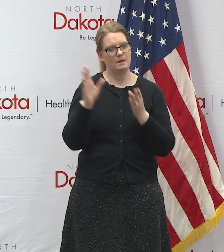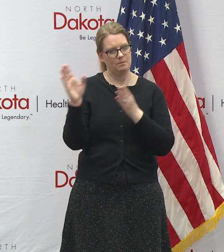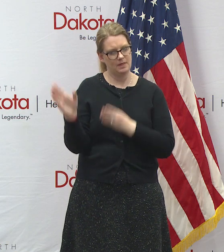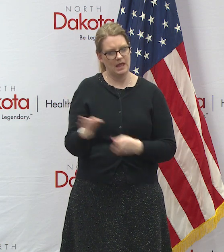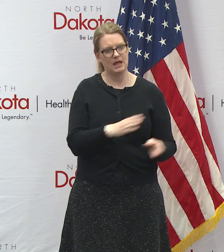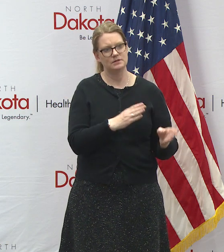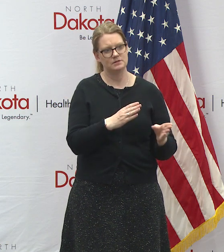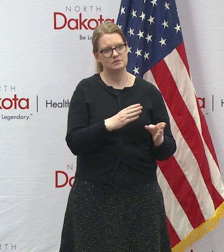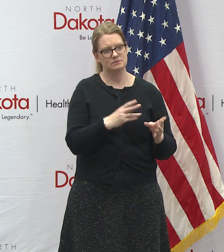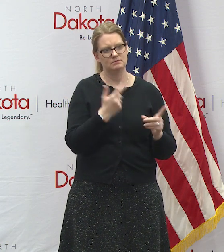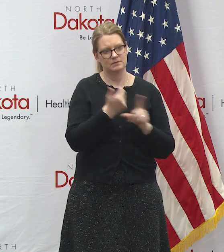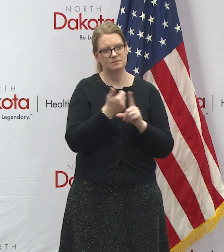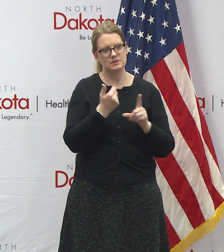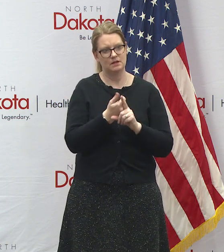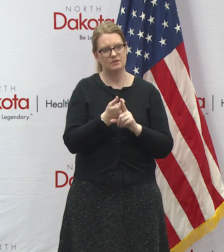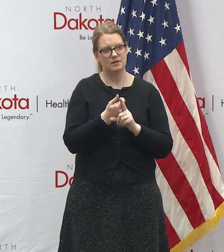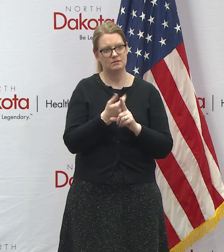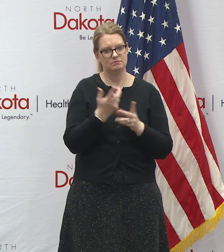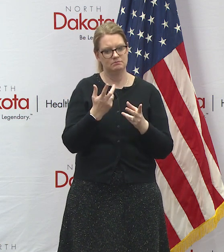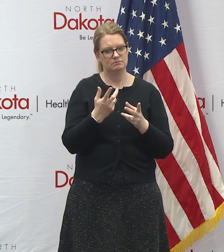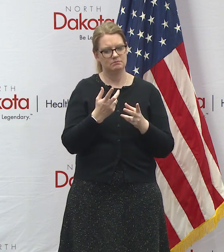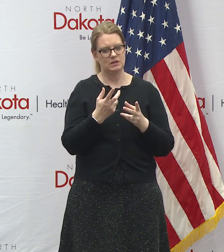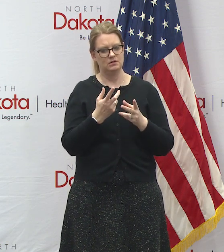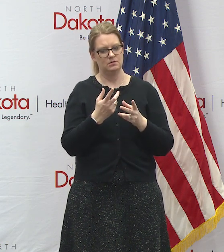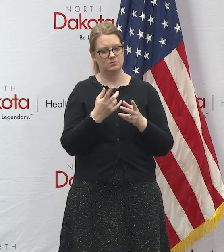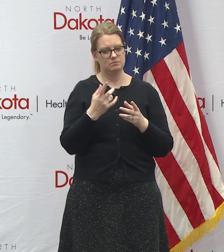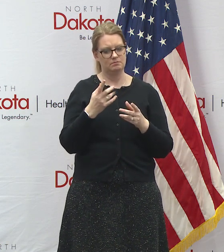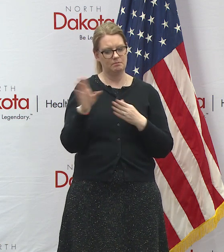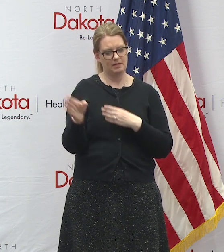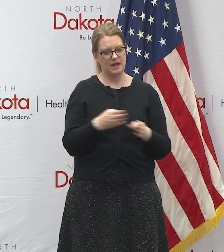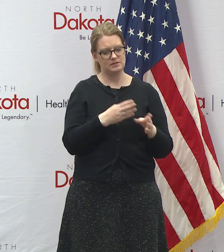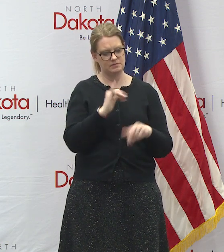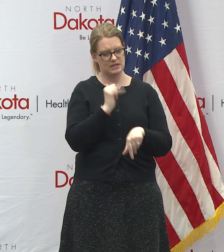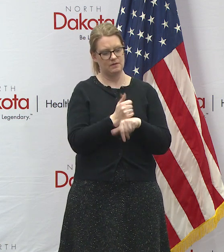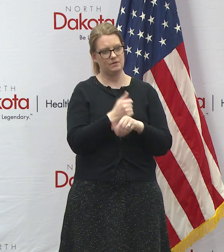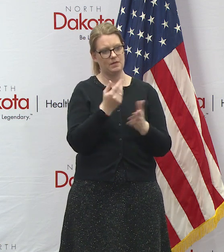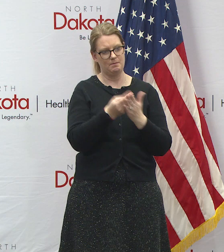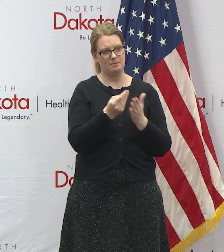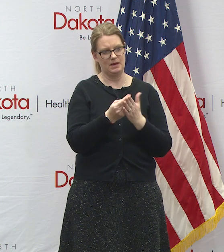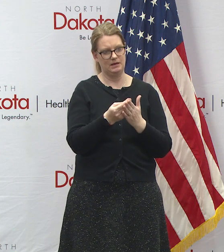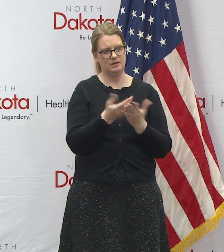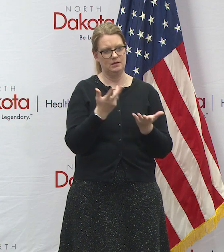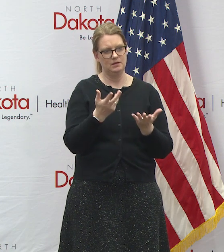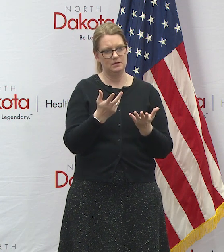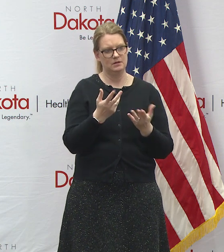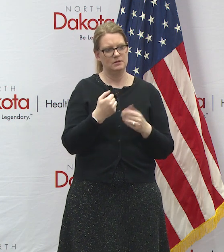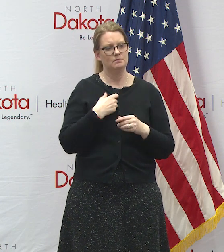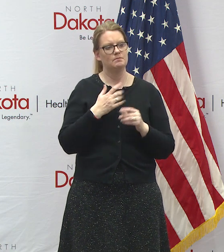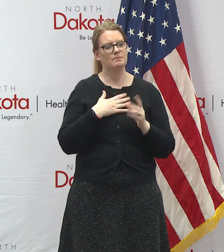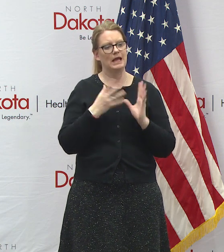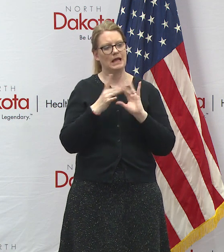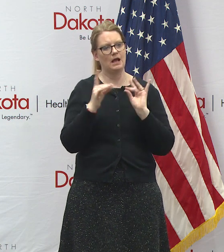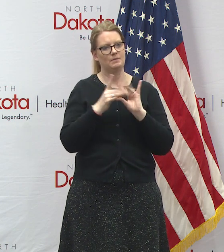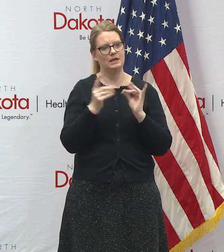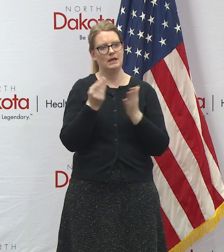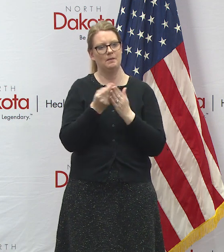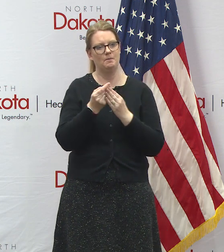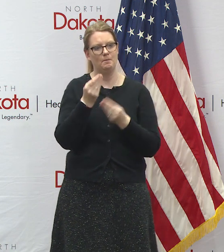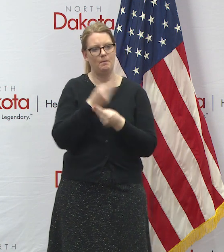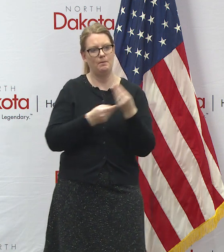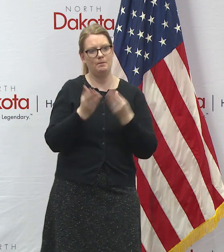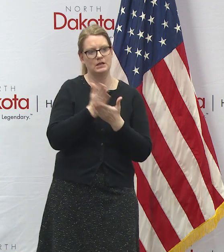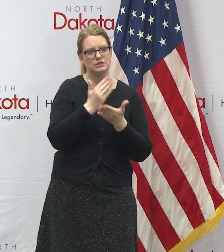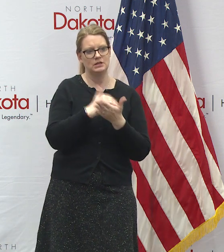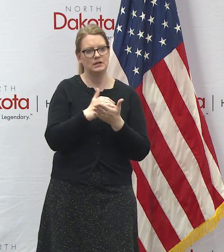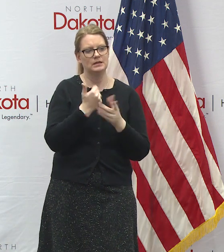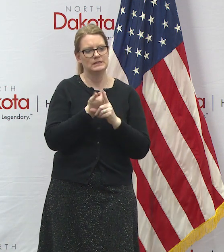for for the dollars that were shown as to what they might use those dollars for so it was a concern that's what was my comment about budgeting will be a topic going